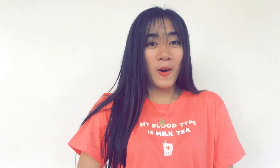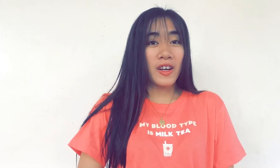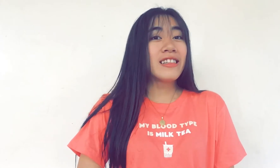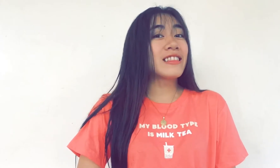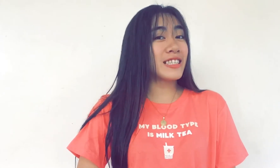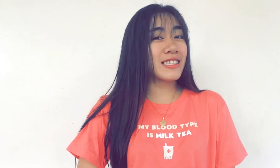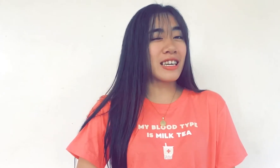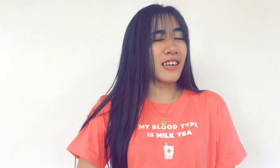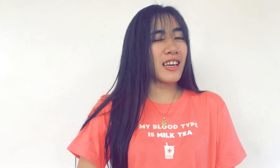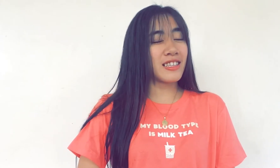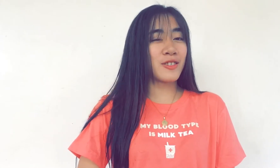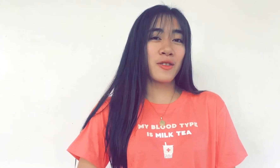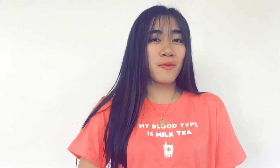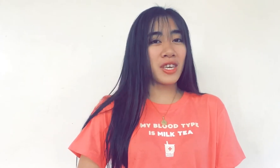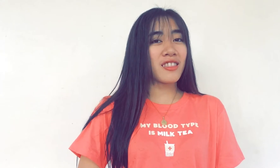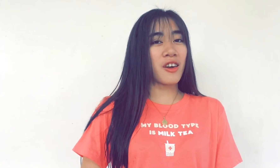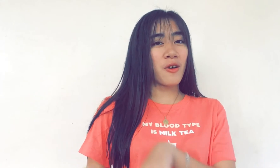let's get into the video.